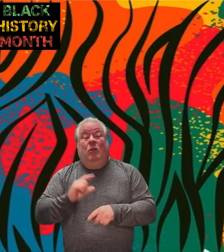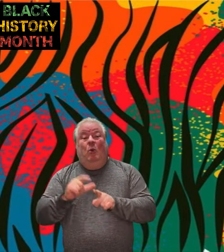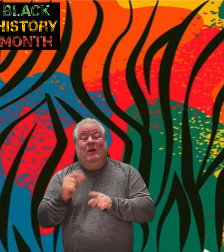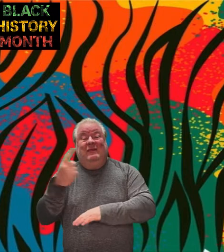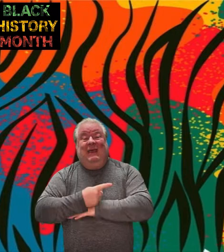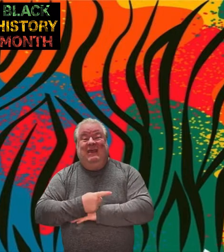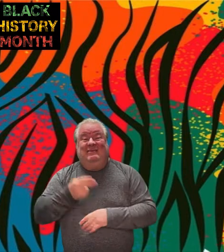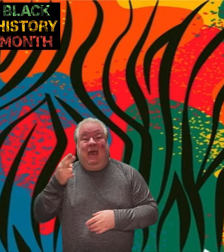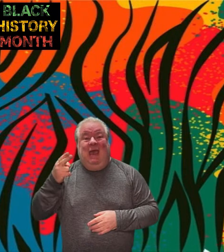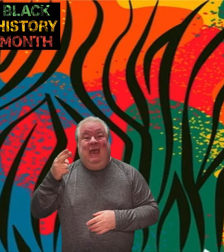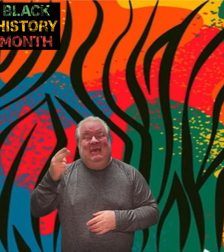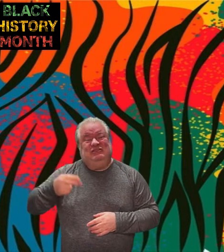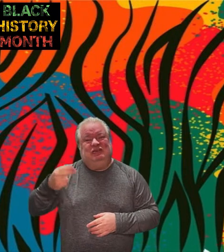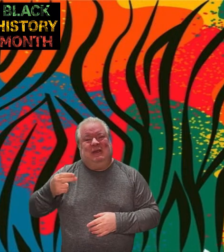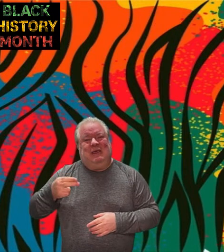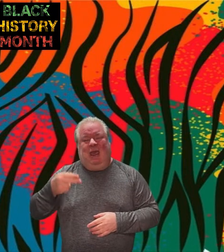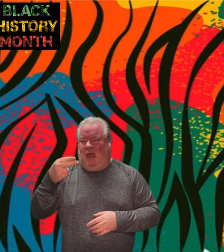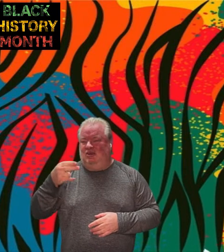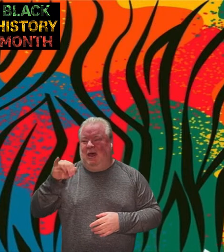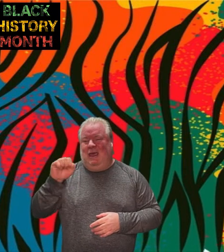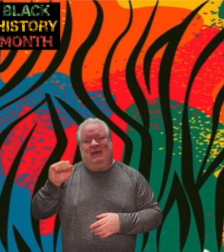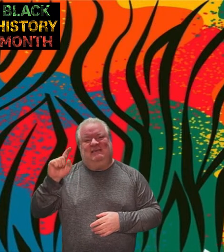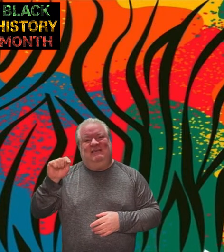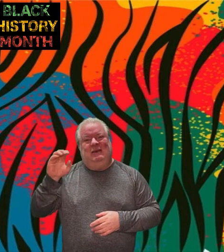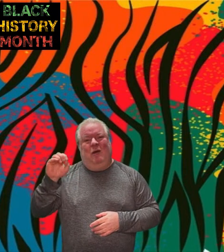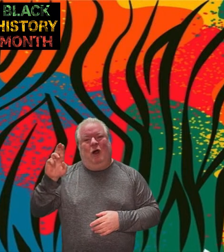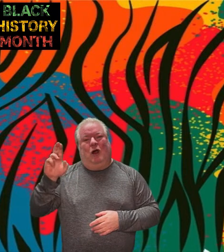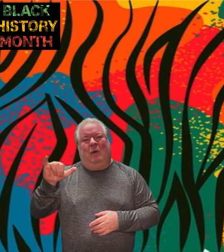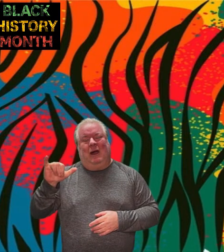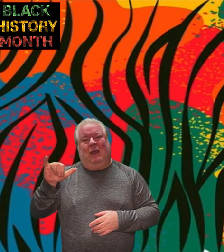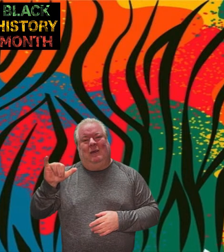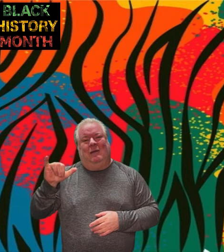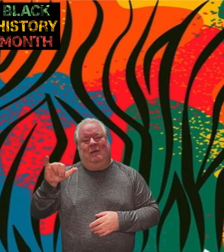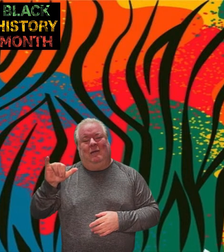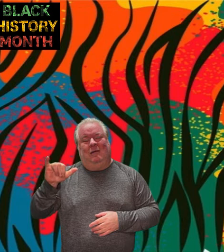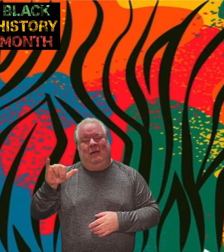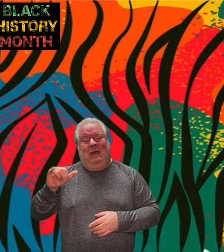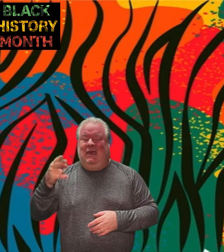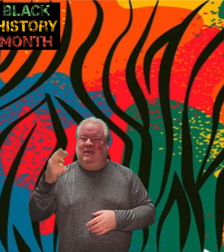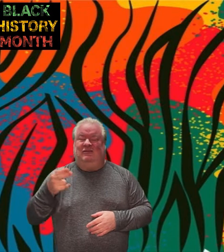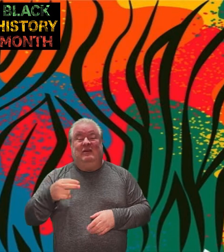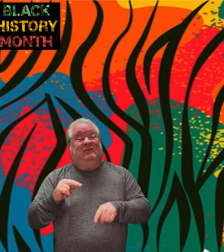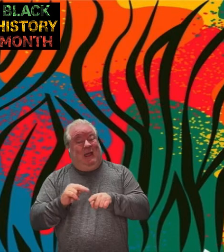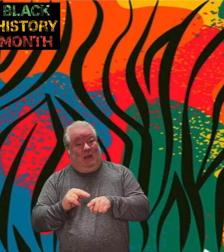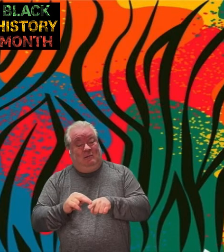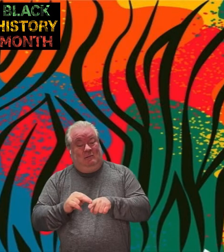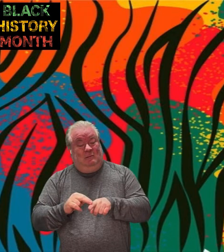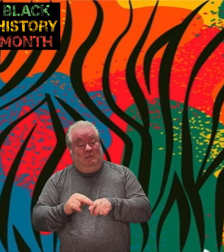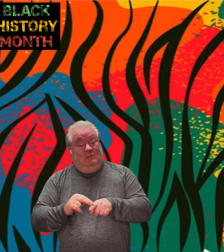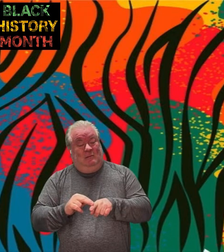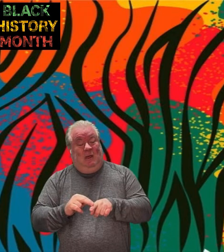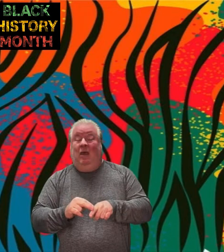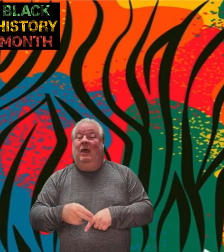The word of the day is history H-I-S-T-O-R-Y History is a noun